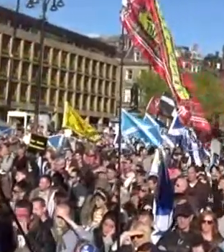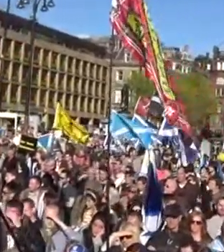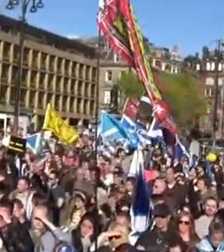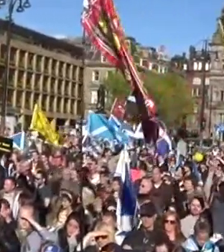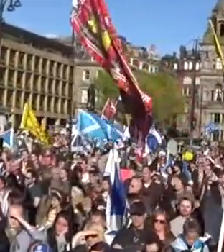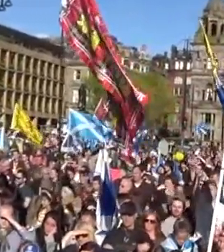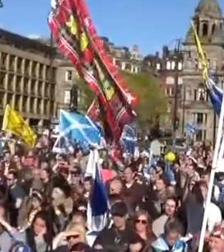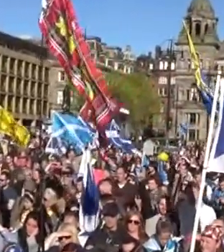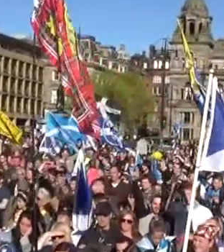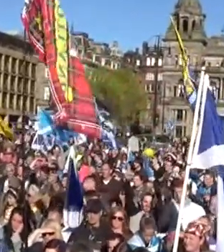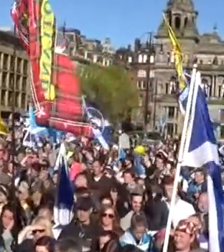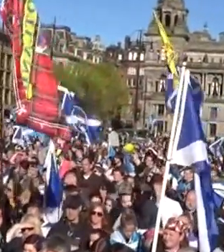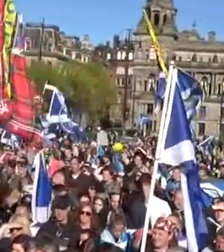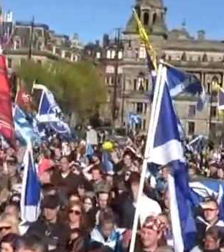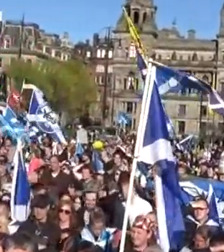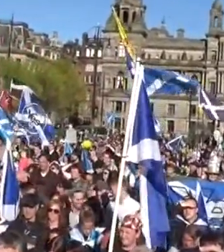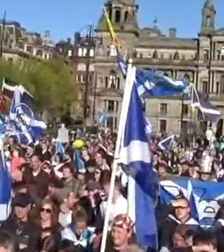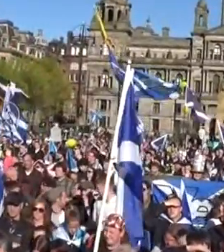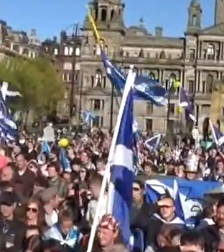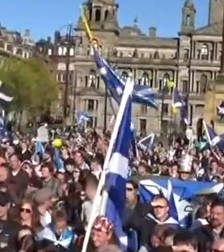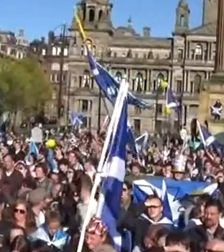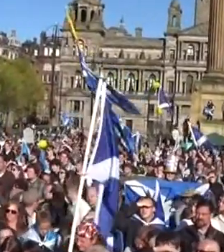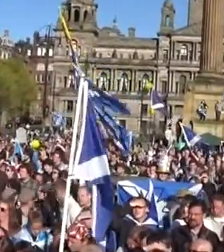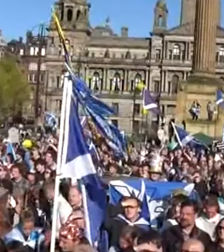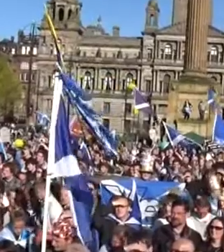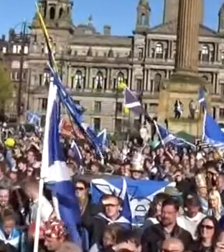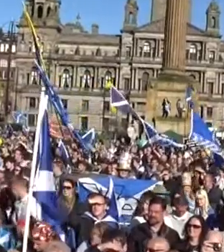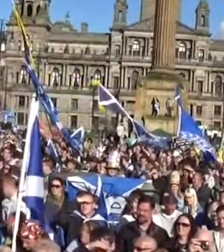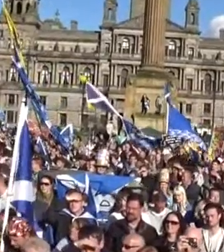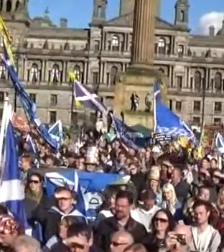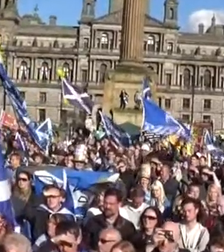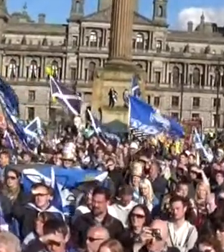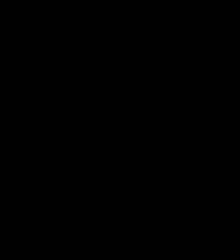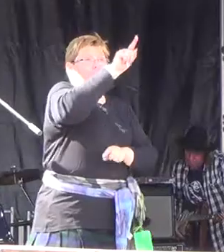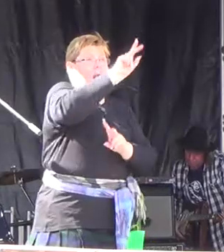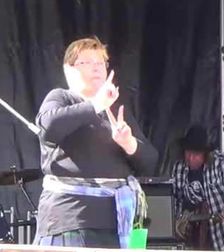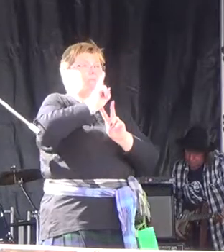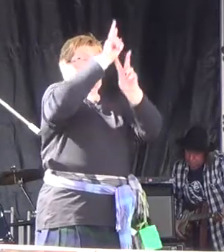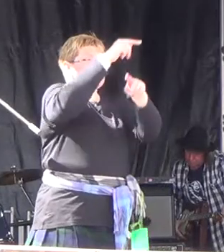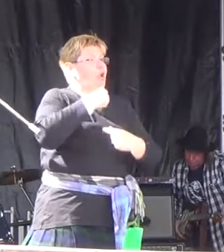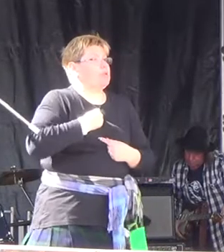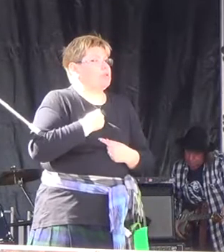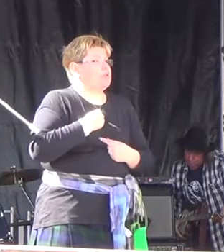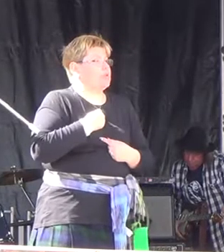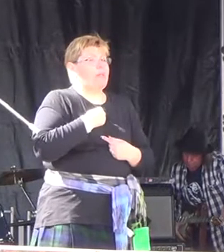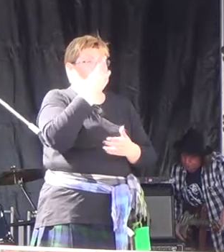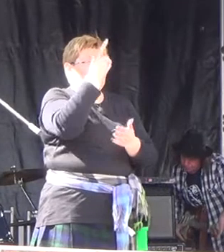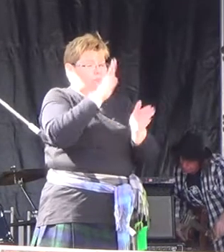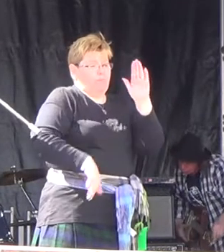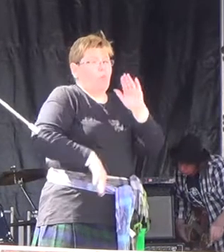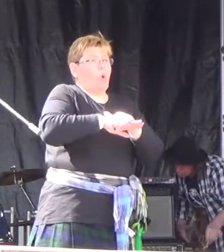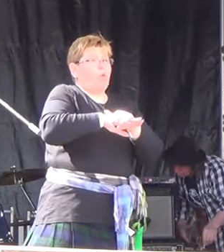mandate they have with us, the contract that we have with them to be our voice and the debating Houses of Parliament, then they go